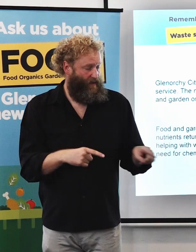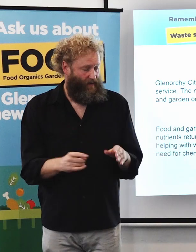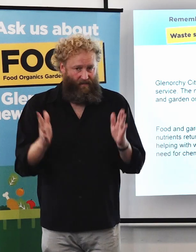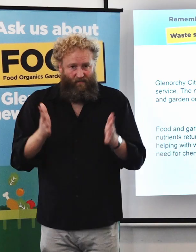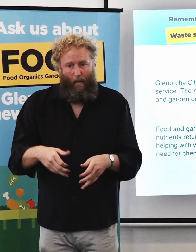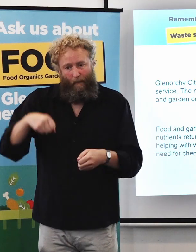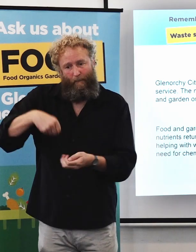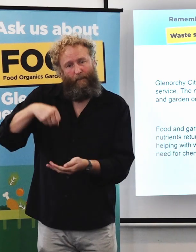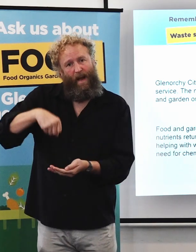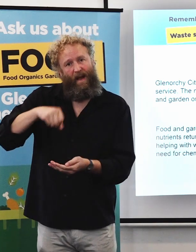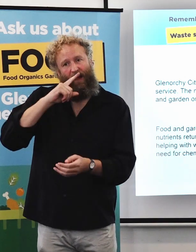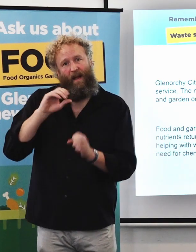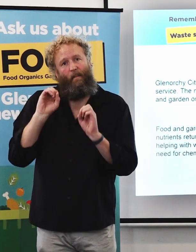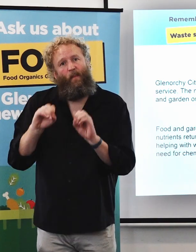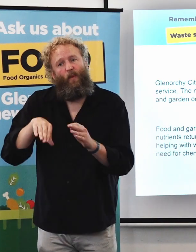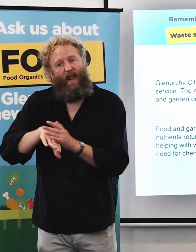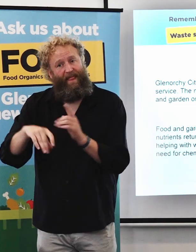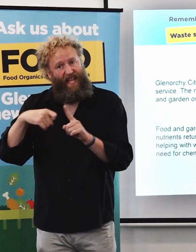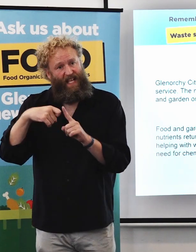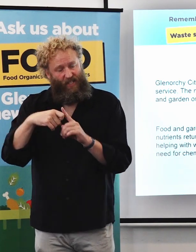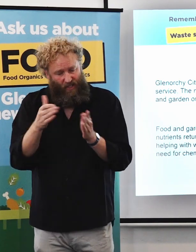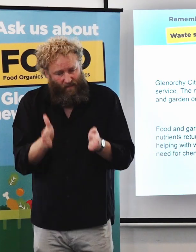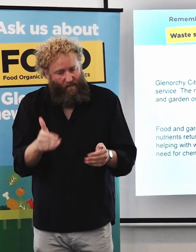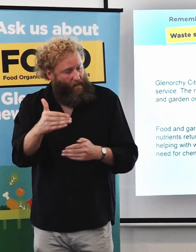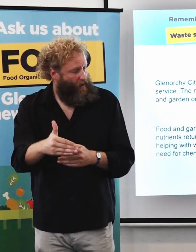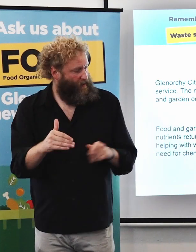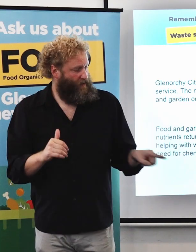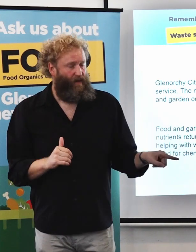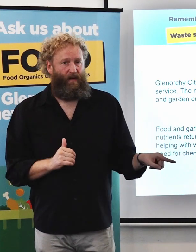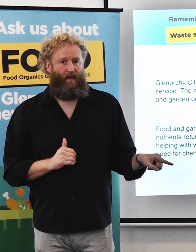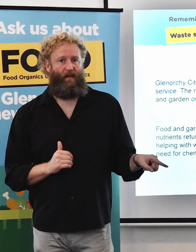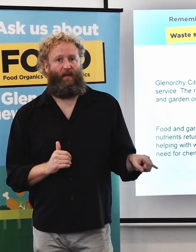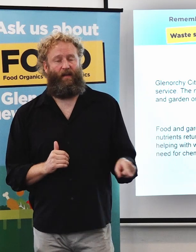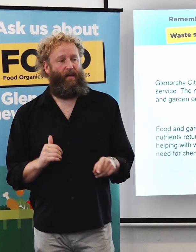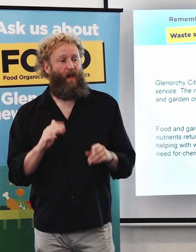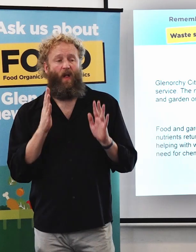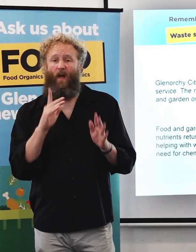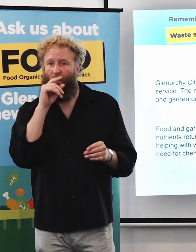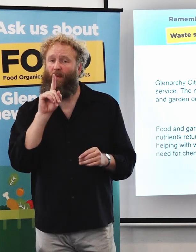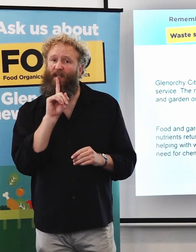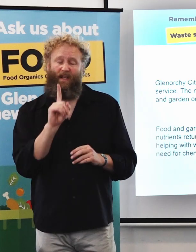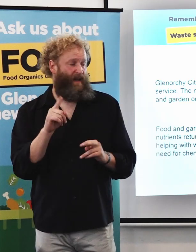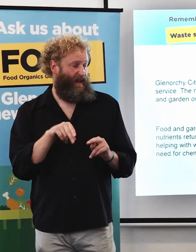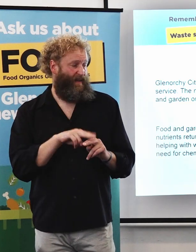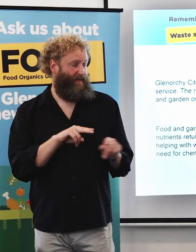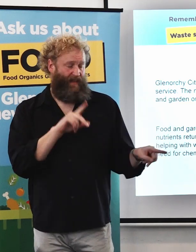to line your kitchen caddies. We have had people mention that if they were to have something like this sit on their kitchen bench,